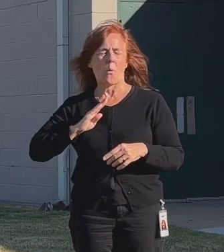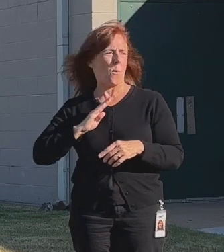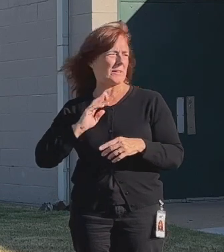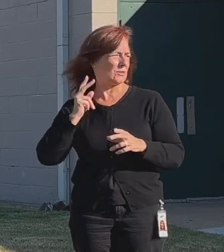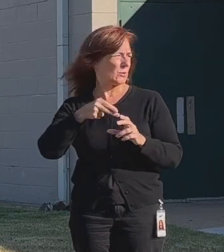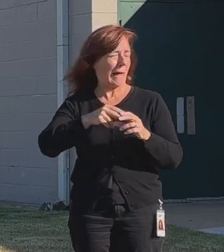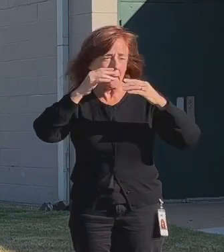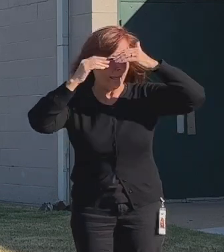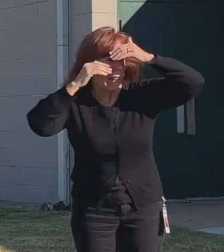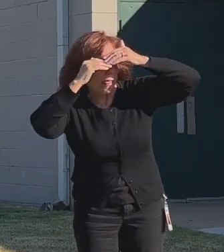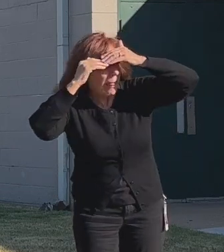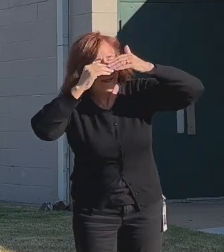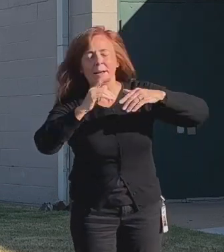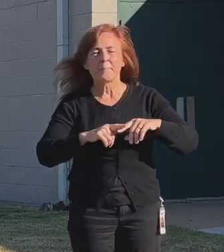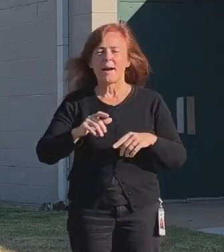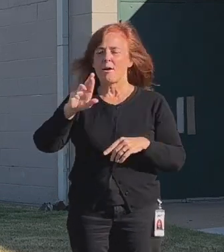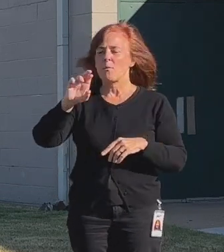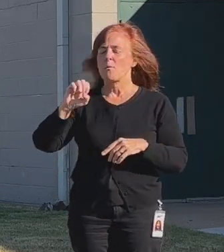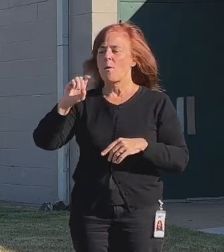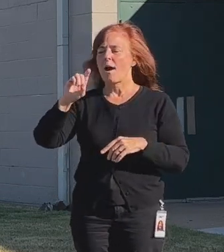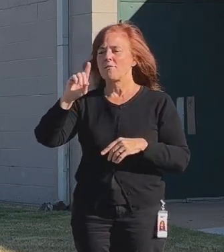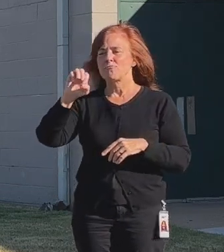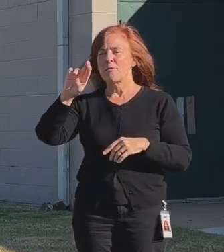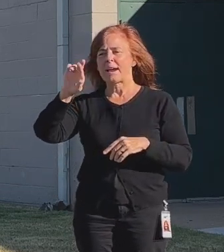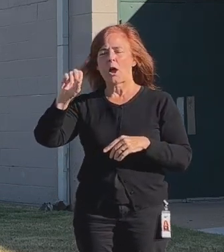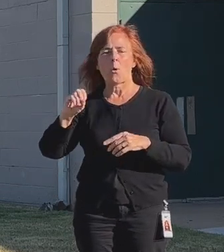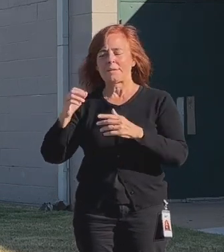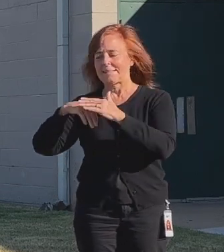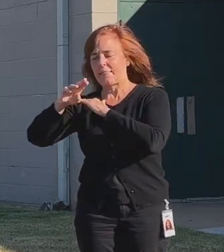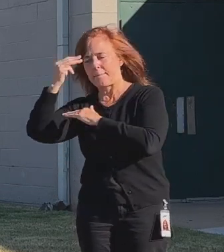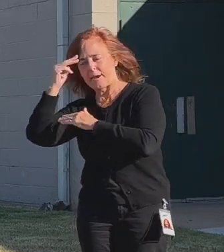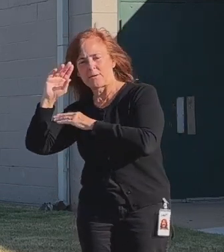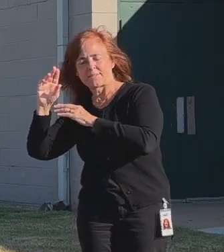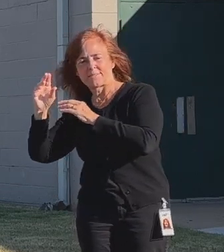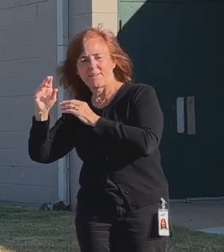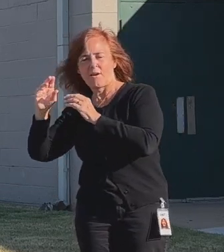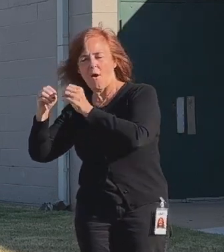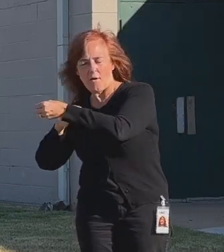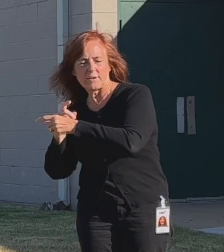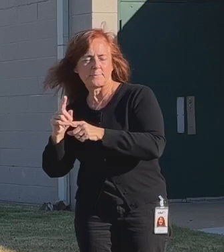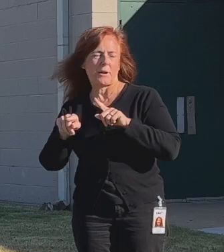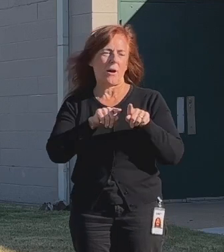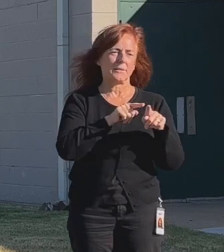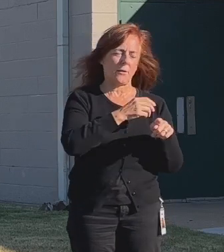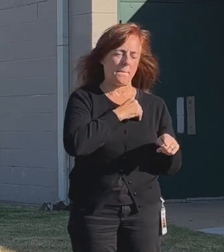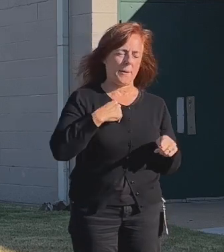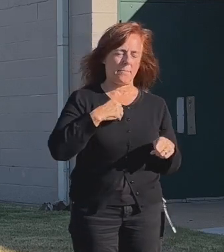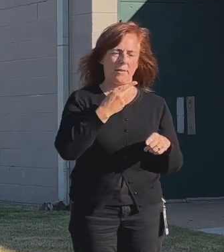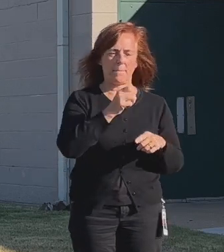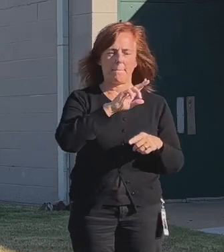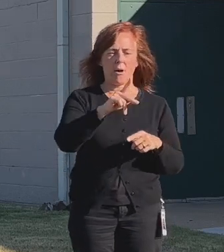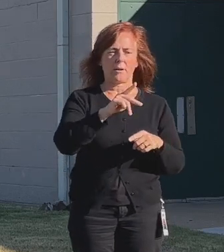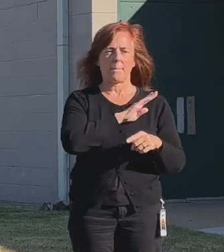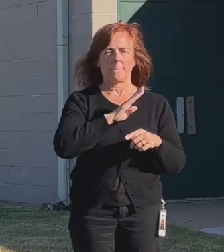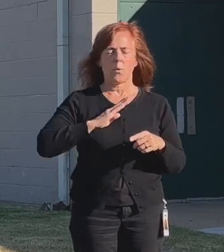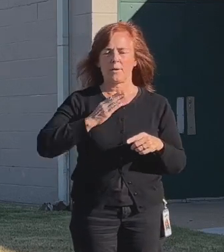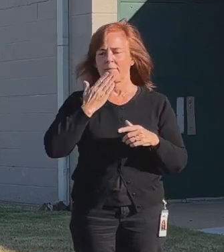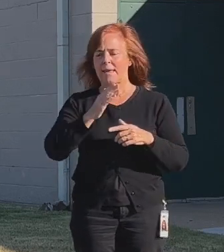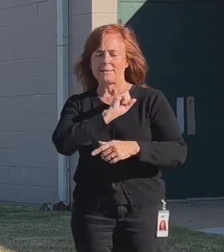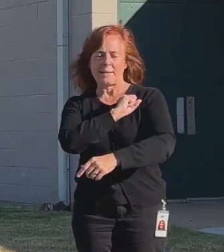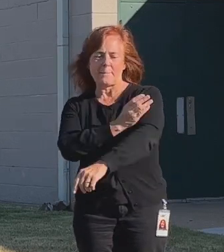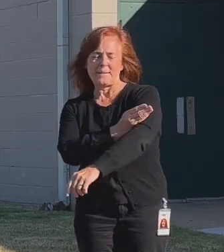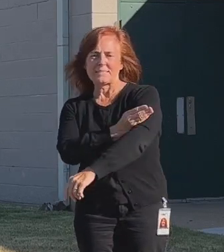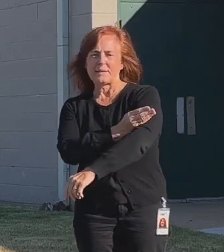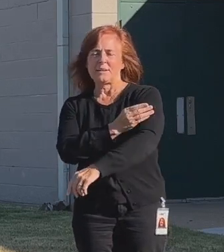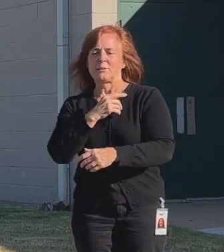since I can't see well. But Rodrigo, in addition to serving in the mayor's office, is a park board member. And also wanted to thank Sandy Busby here,